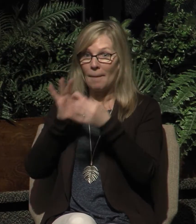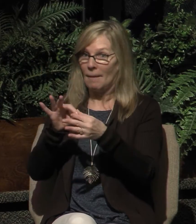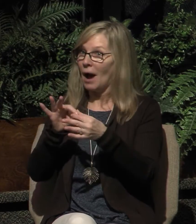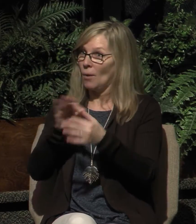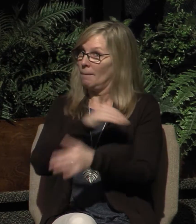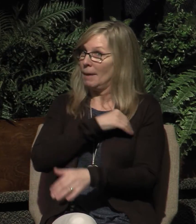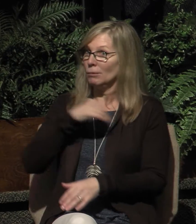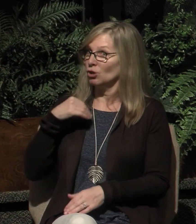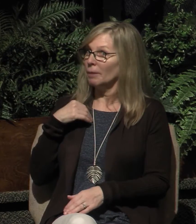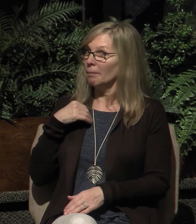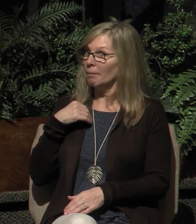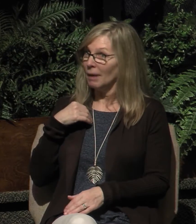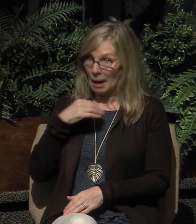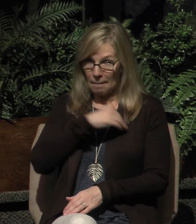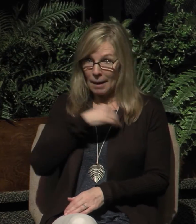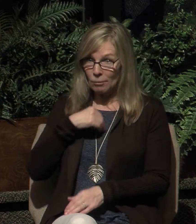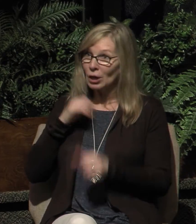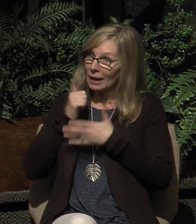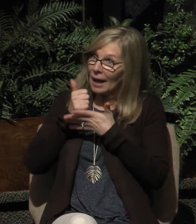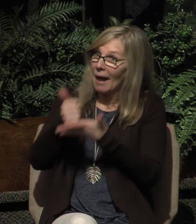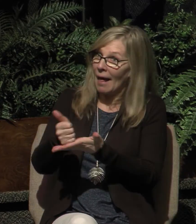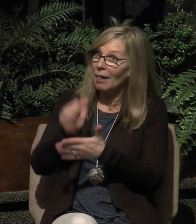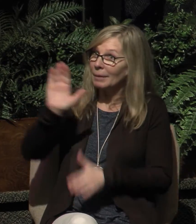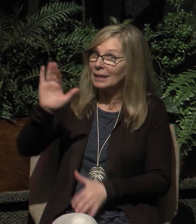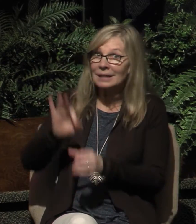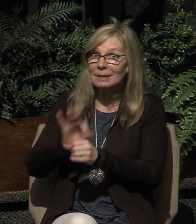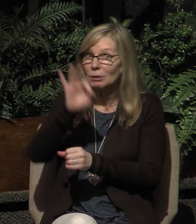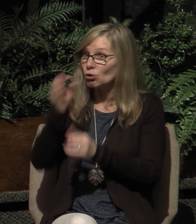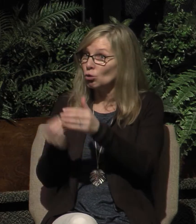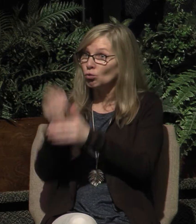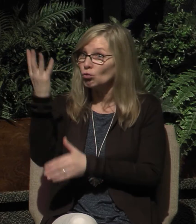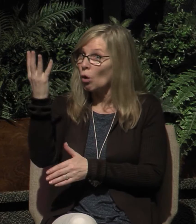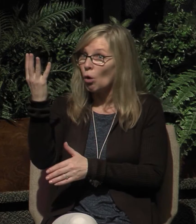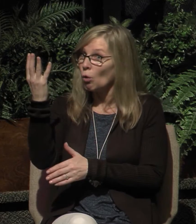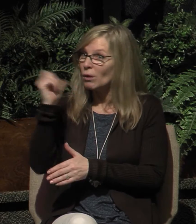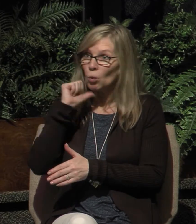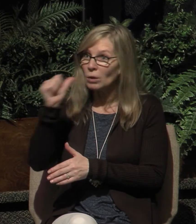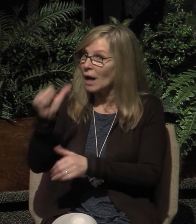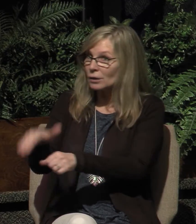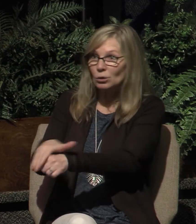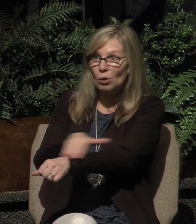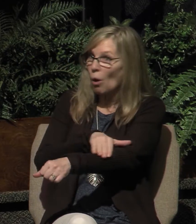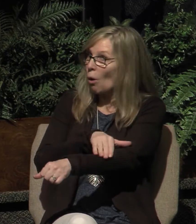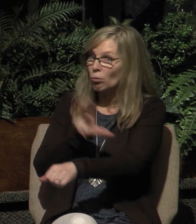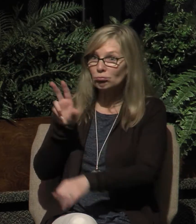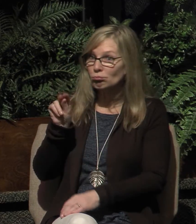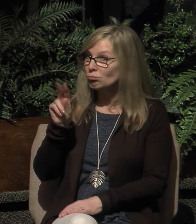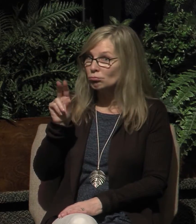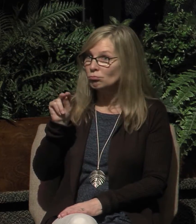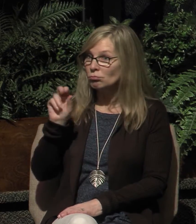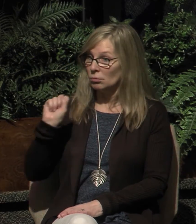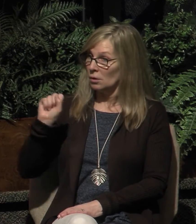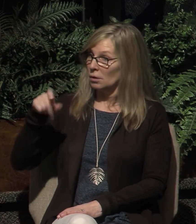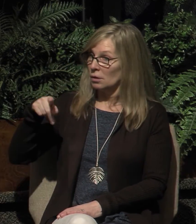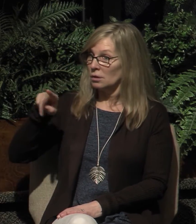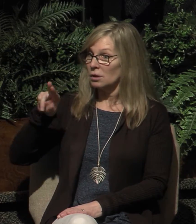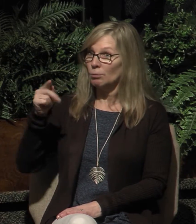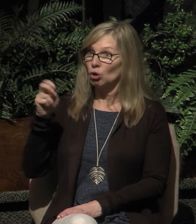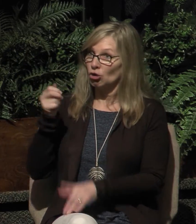could actually help his spiritual growth. It definitely would not slow him down. While Spurgeon, even as a